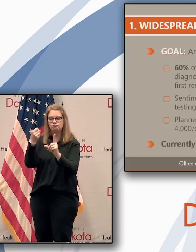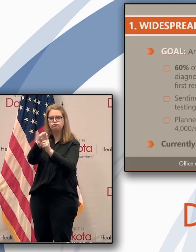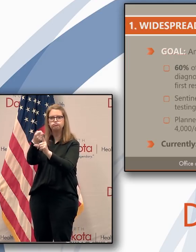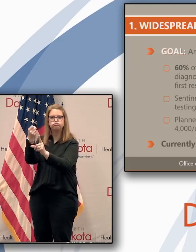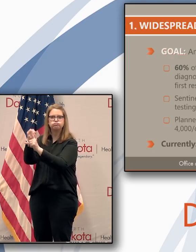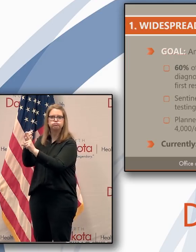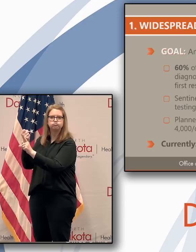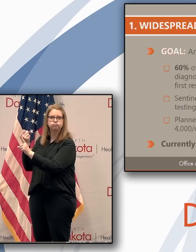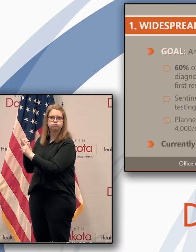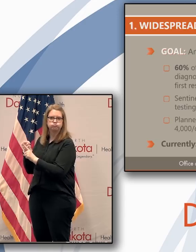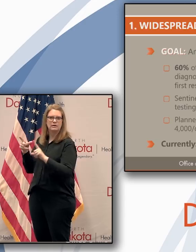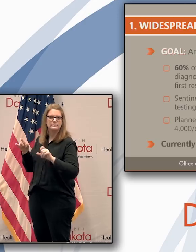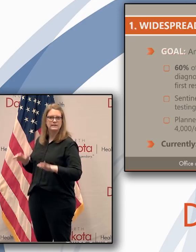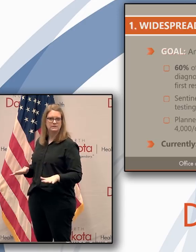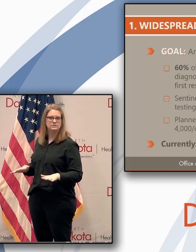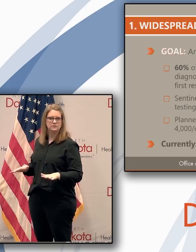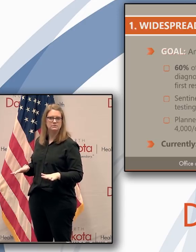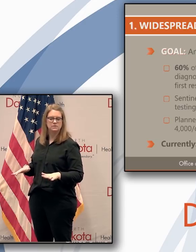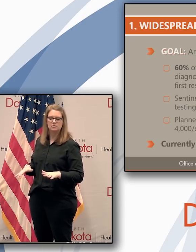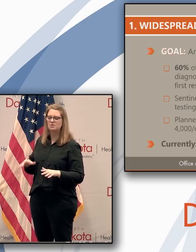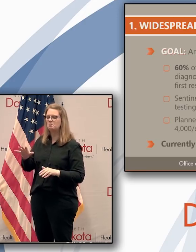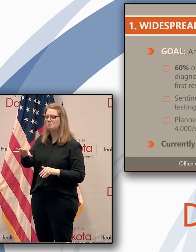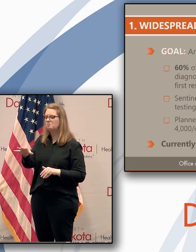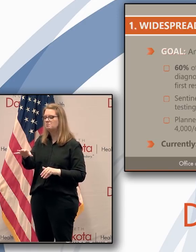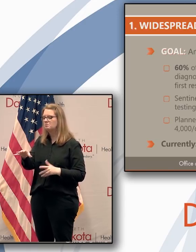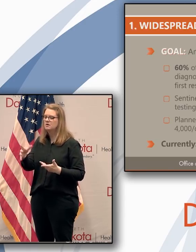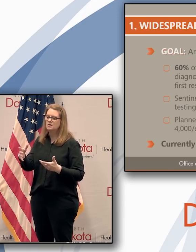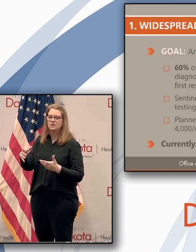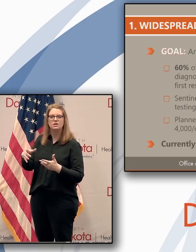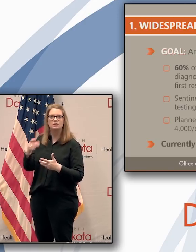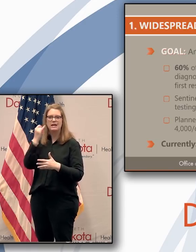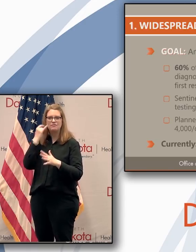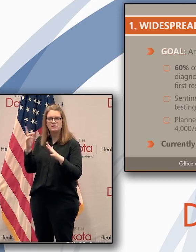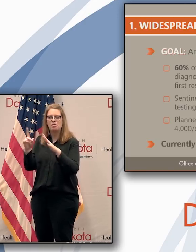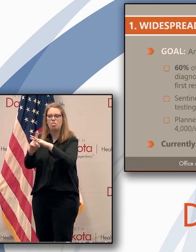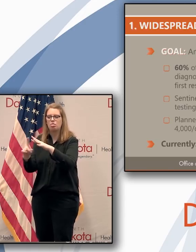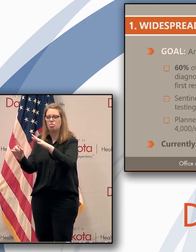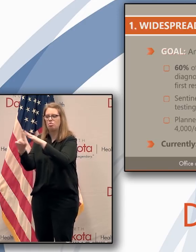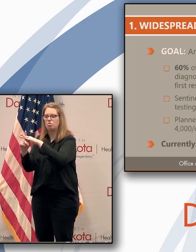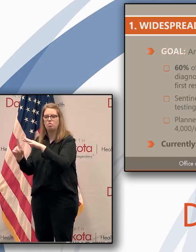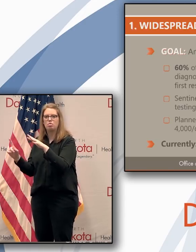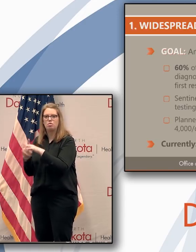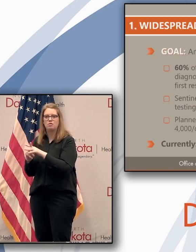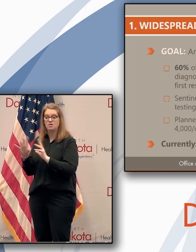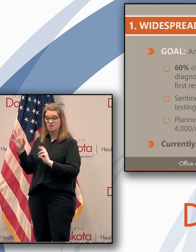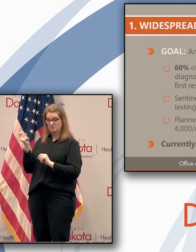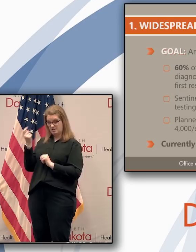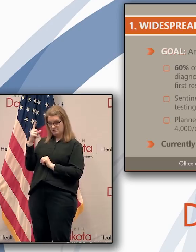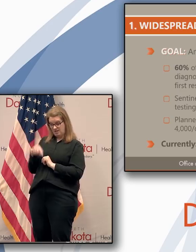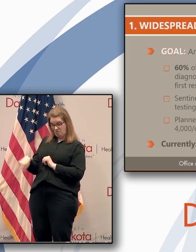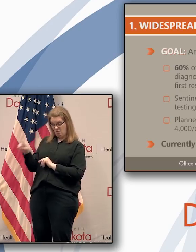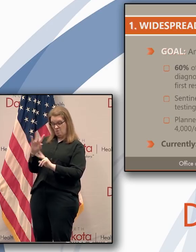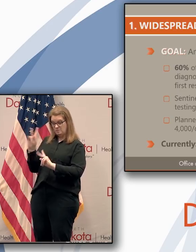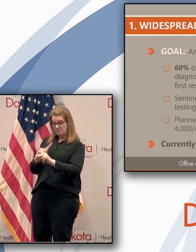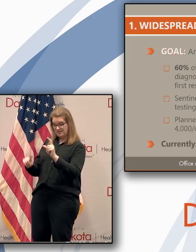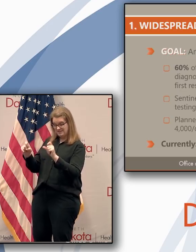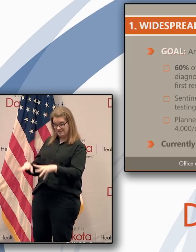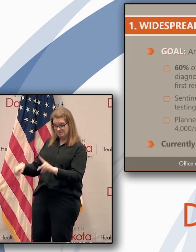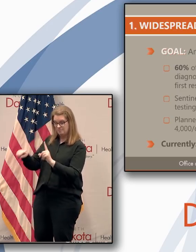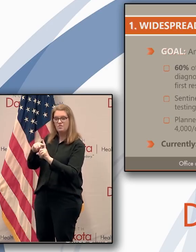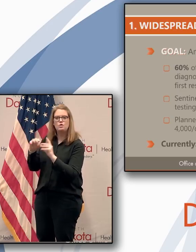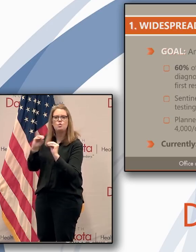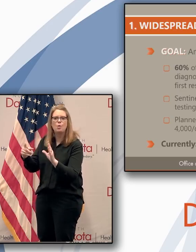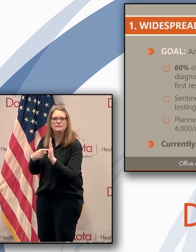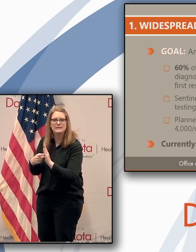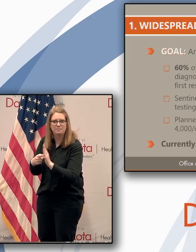testing because this will help us understand if it's popping up or not in our communities. So